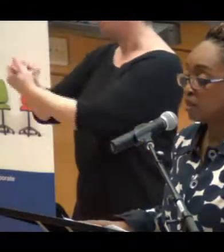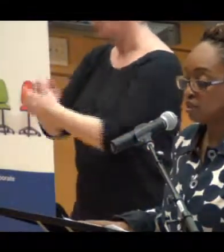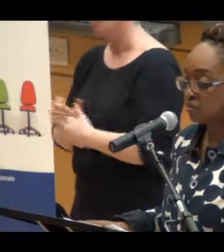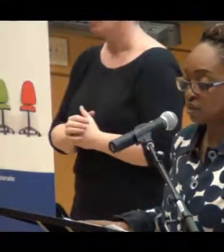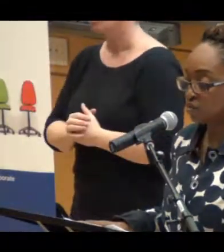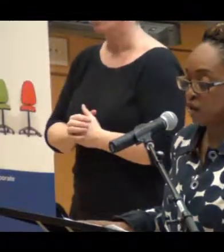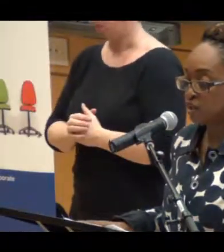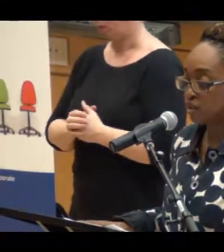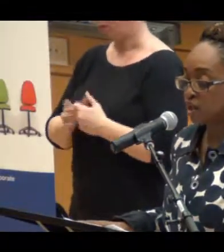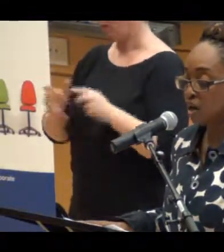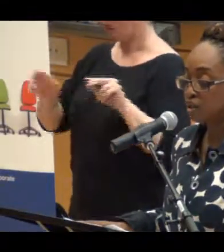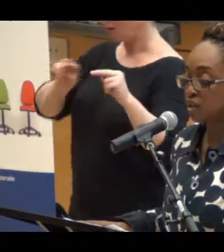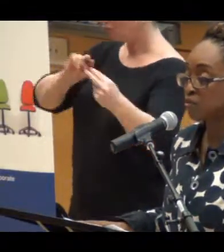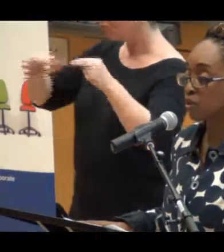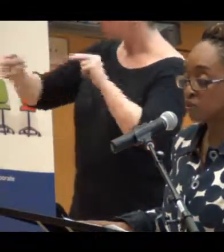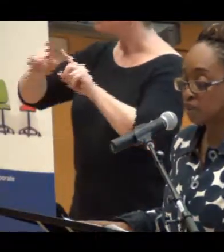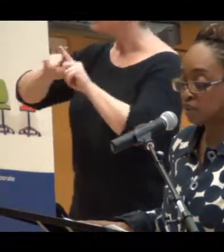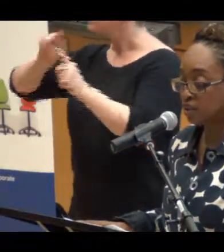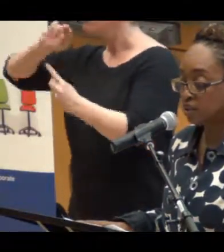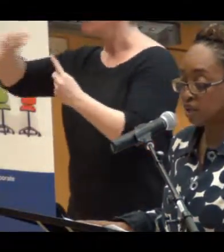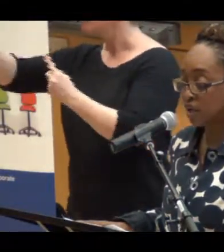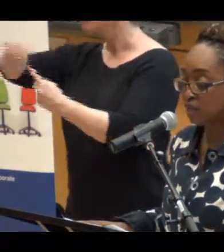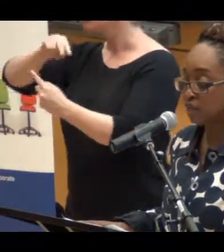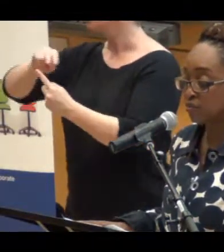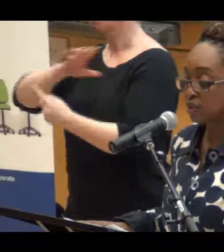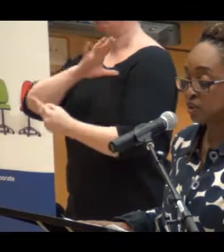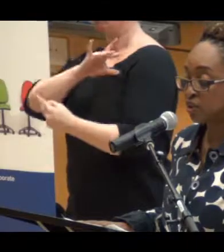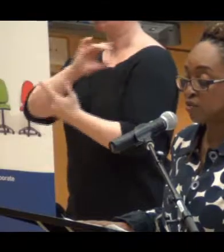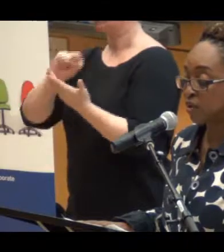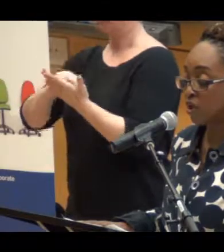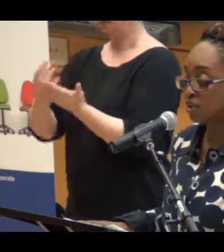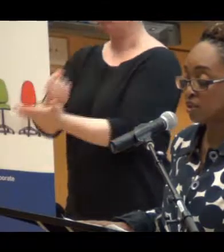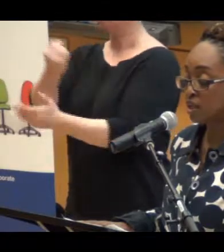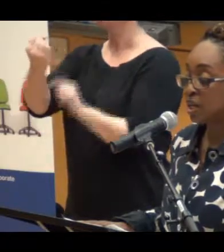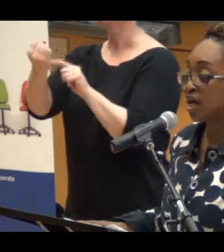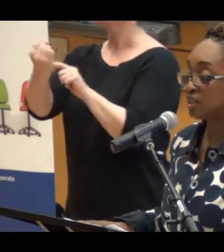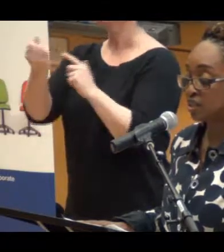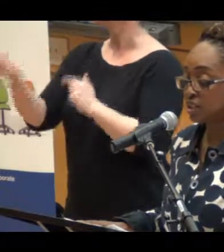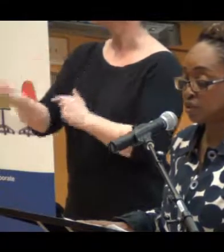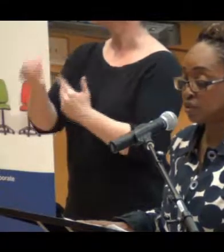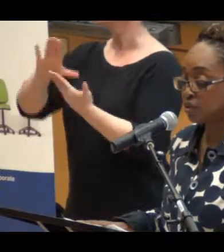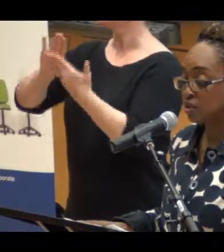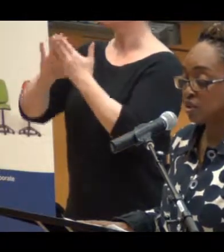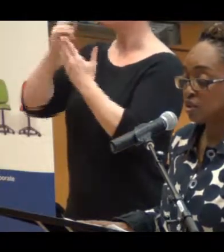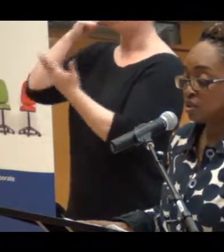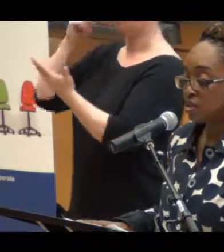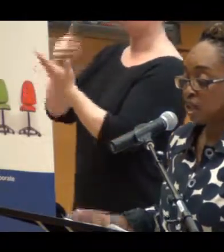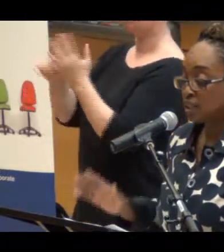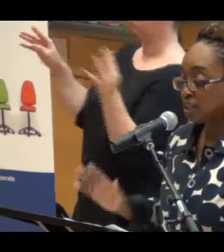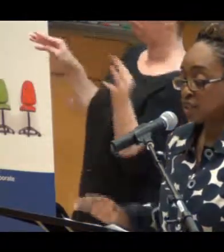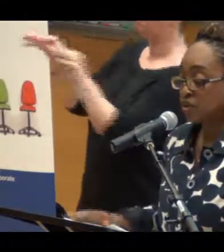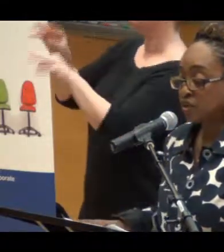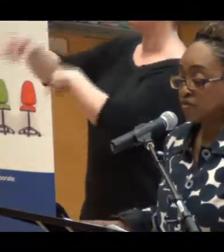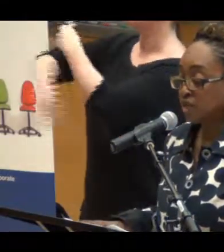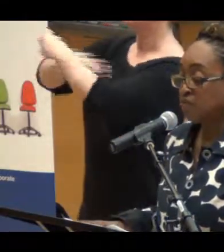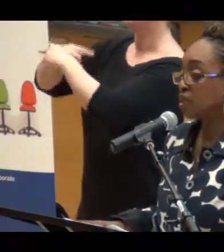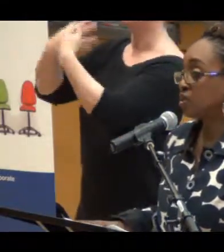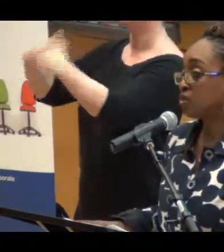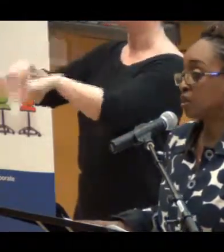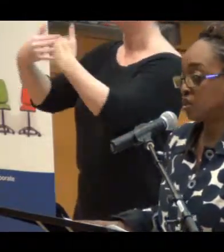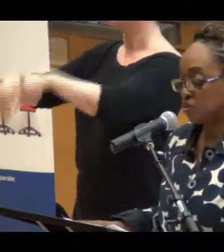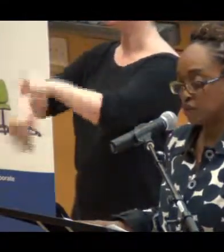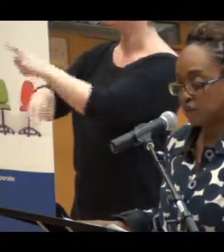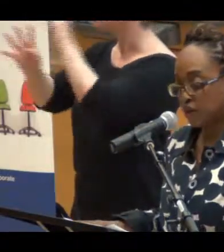perspectives recognized and appropriately utilized could position our province as a central, as a center of